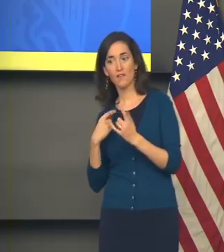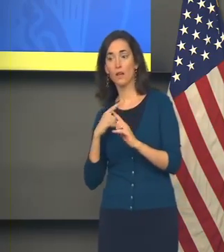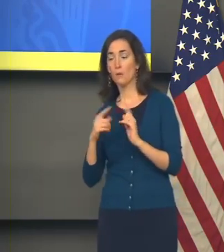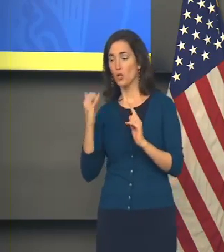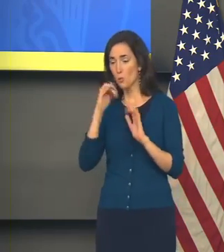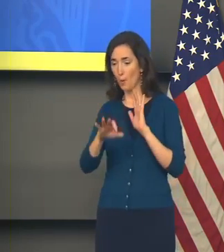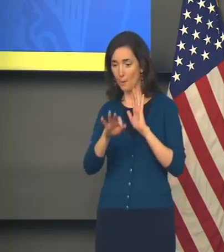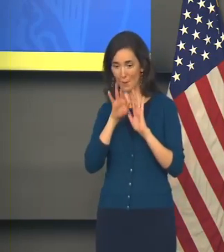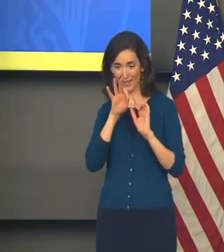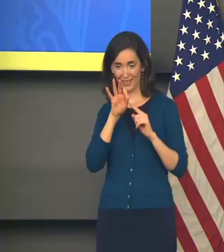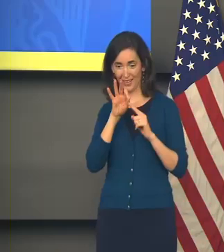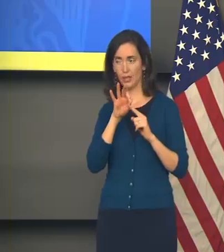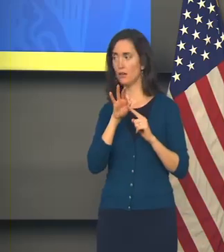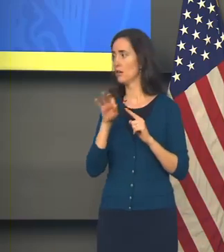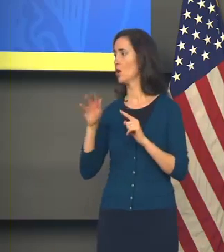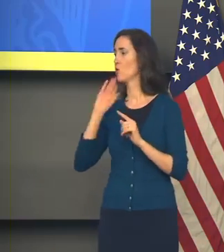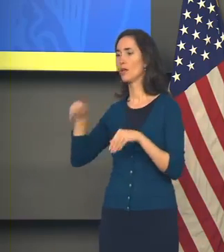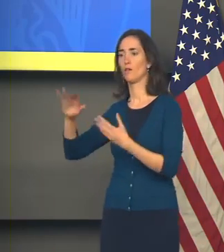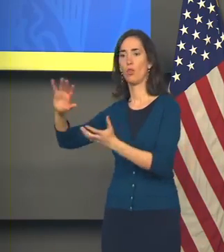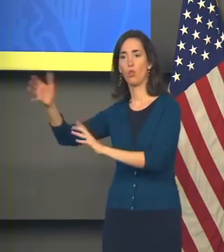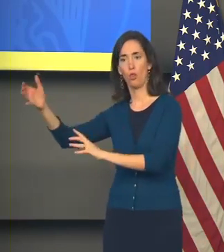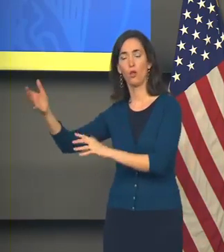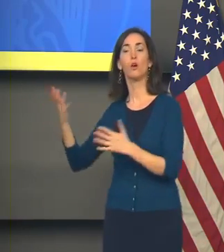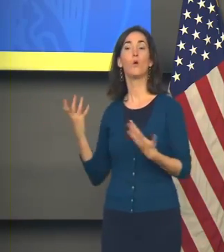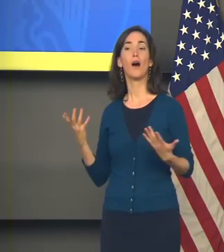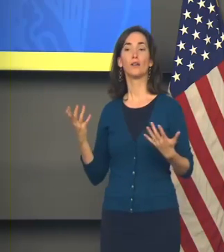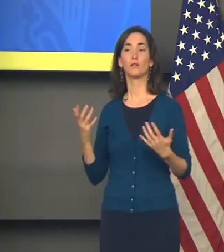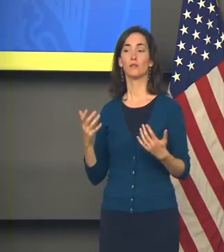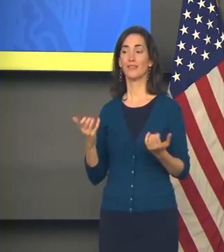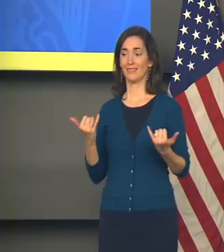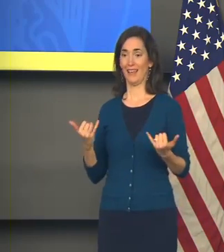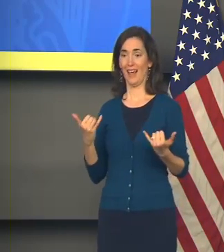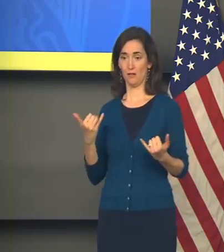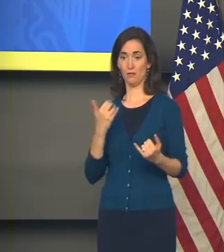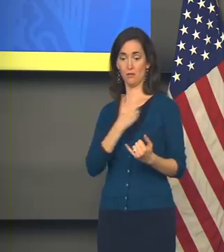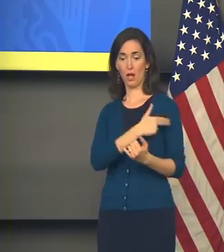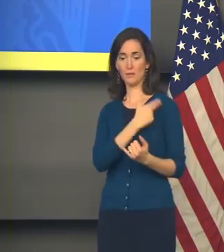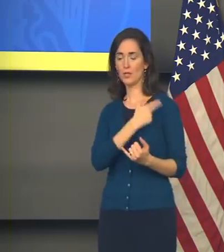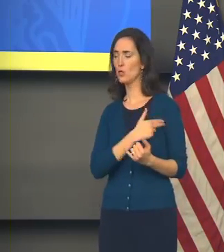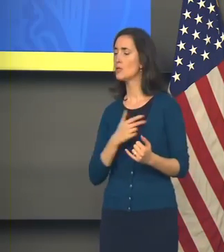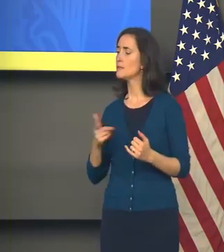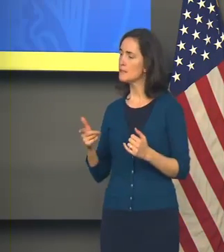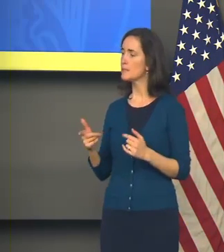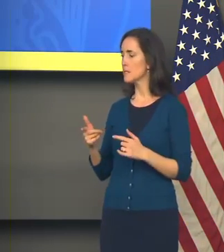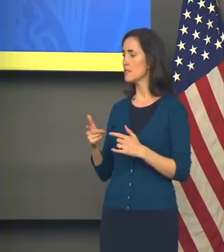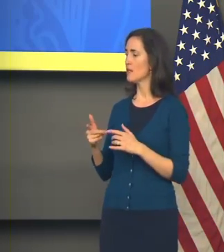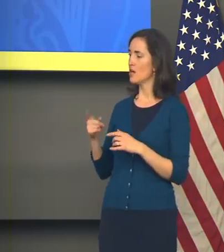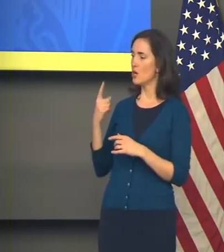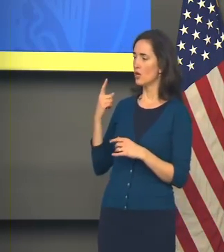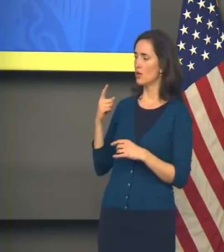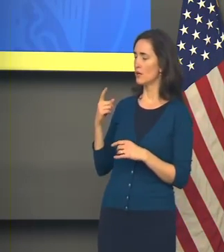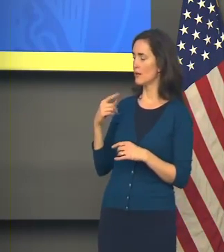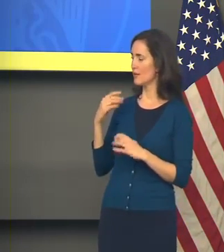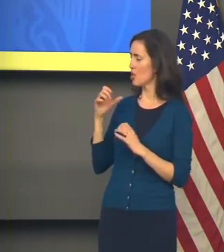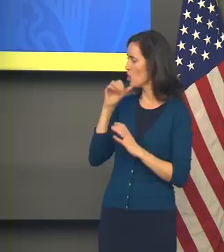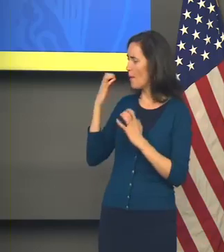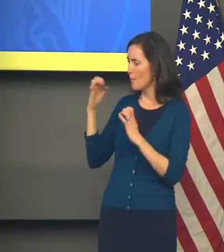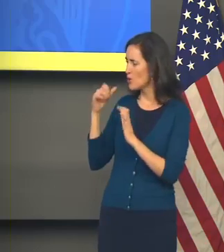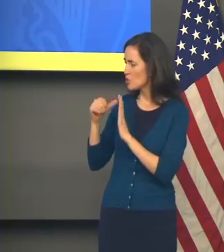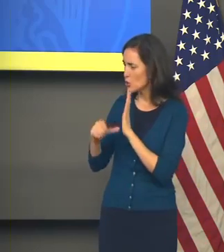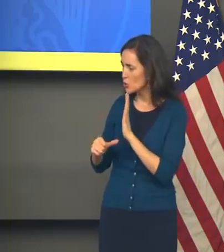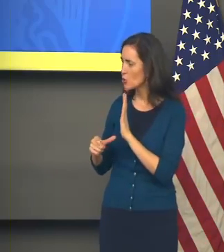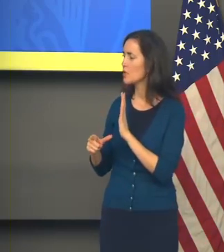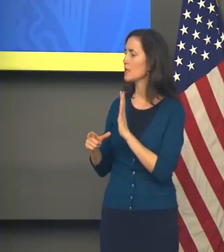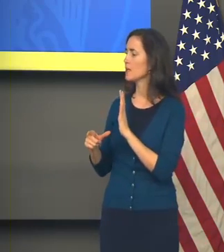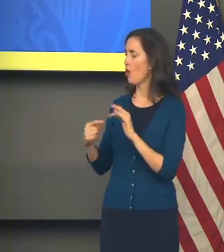consequences. They can continue to stretch what they consider a non-emergent procedure to be. But that's not an